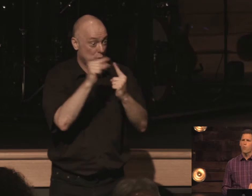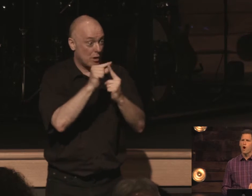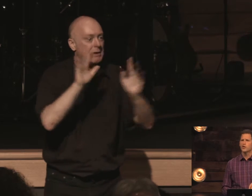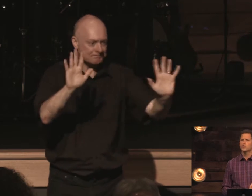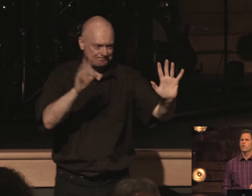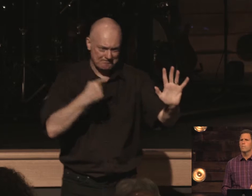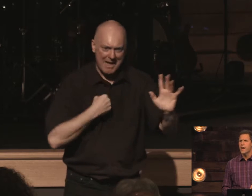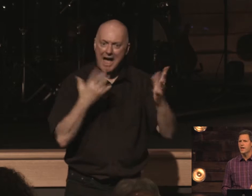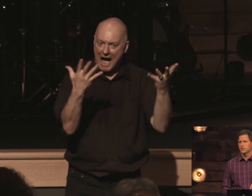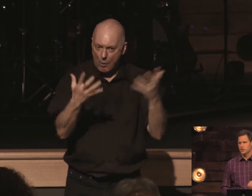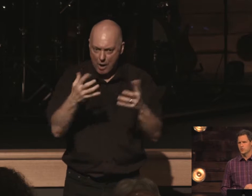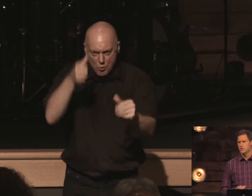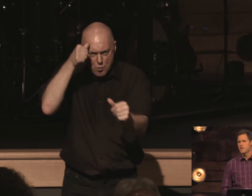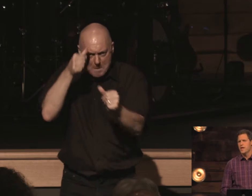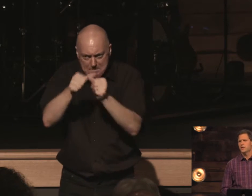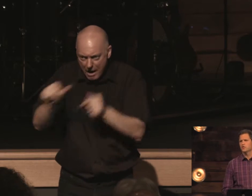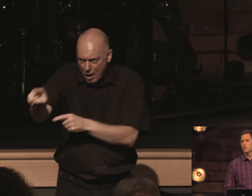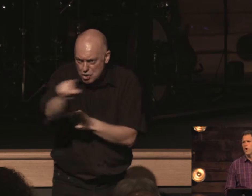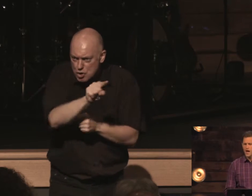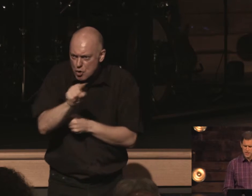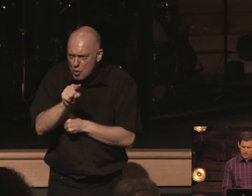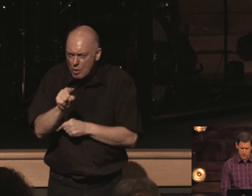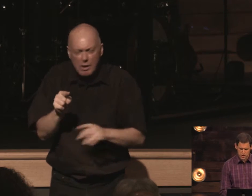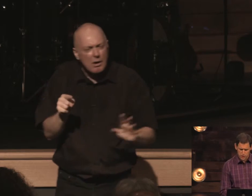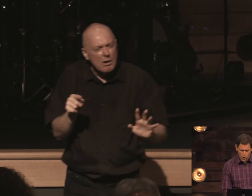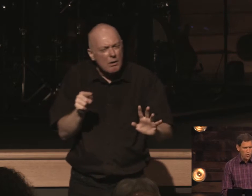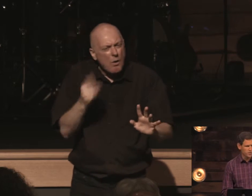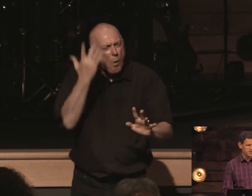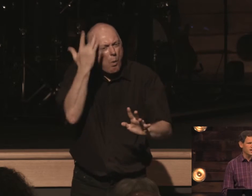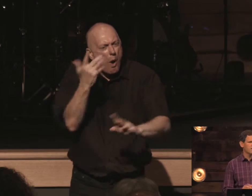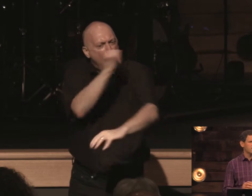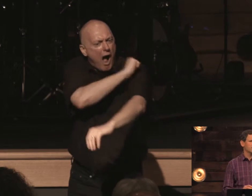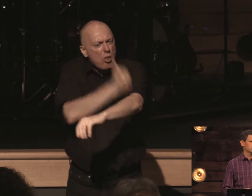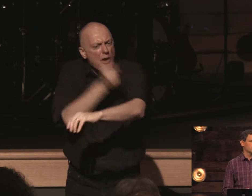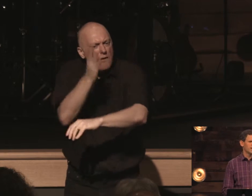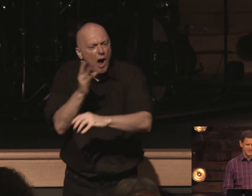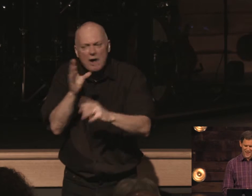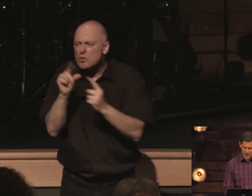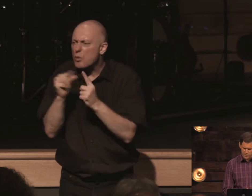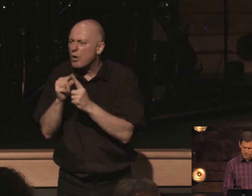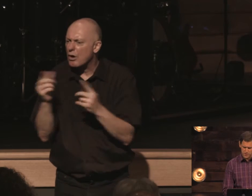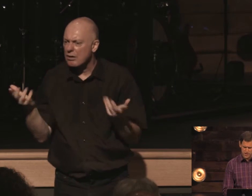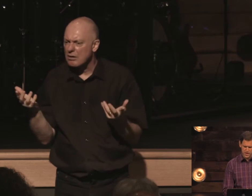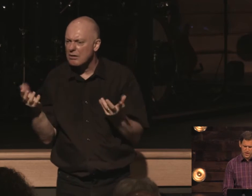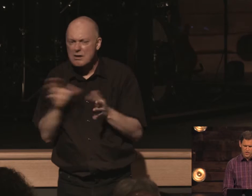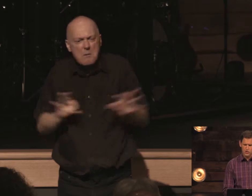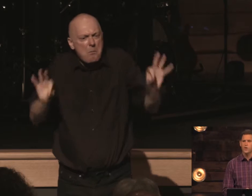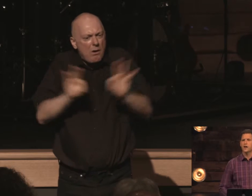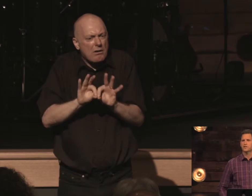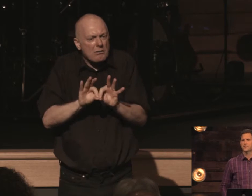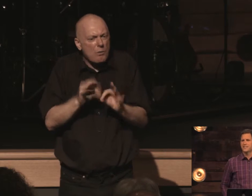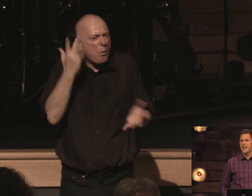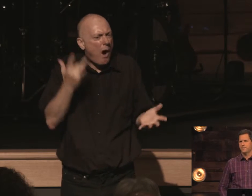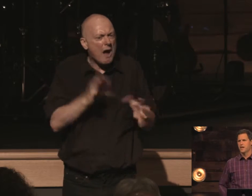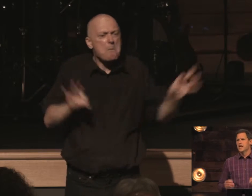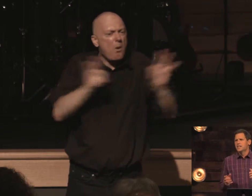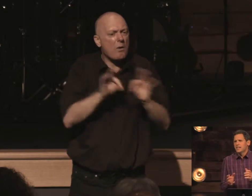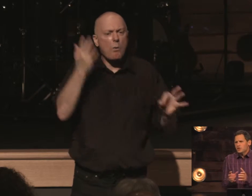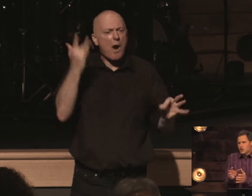want to remind you as to why the authority of god's word is everything to us today let's